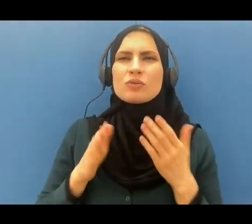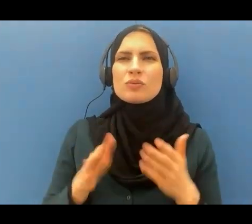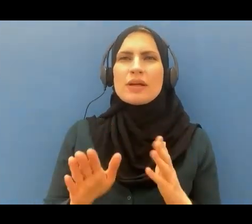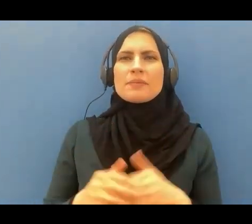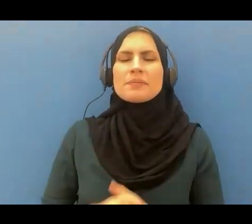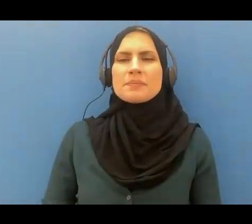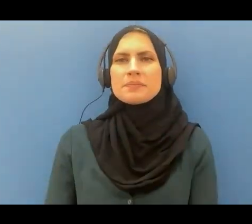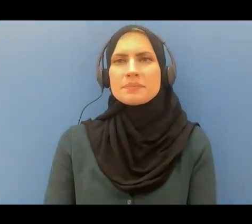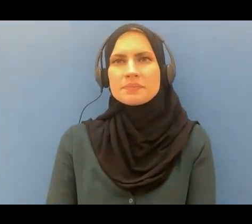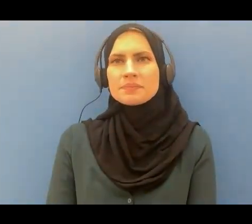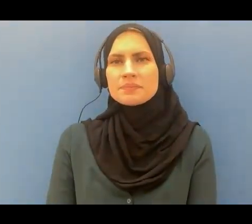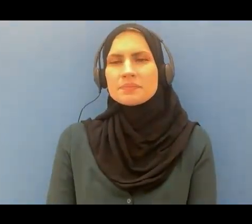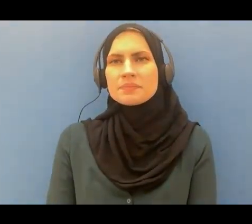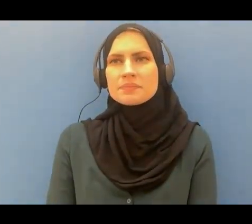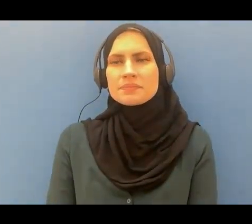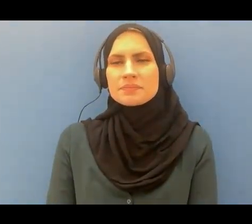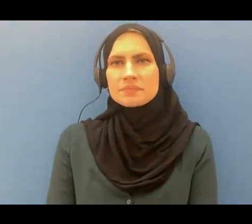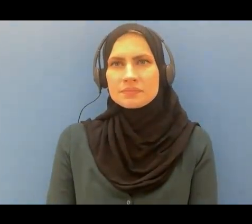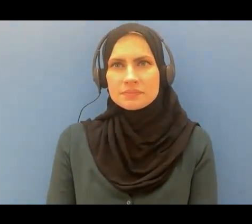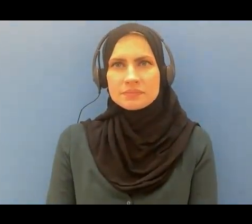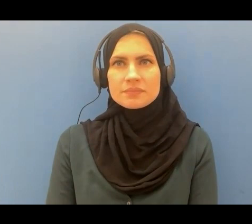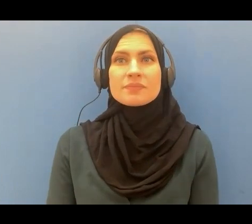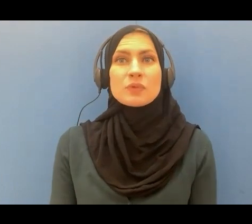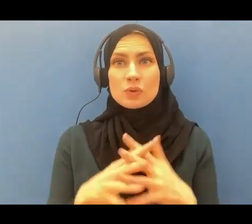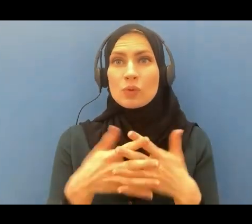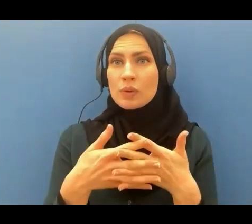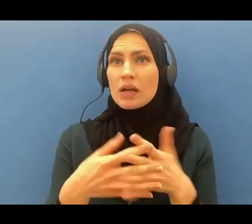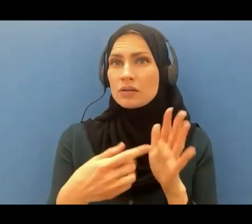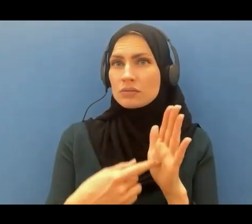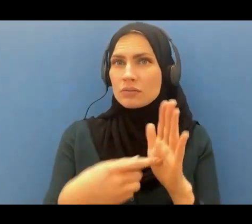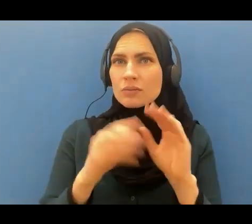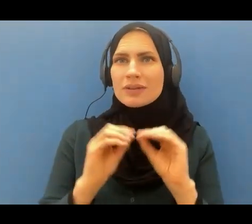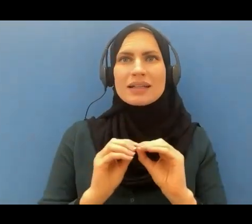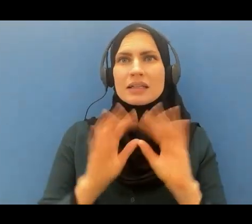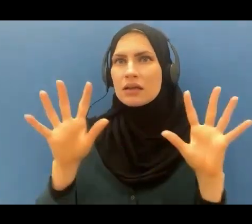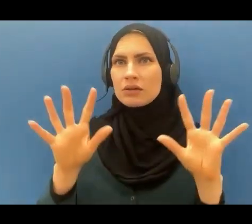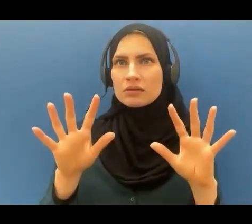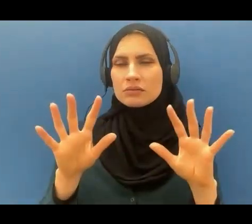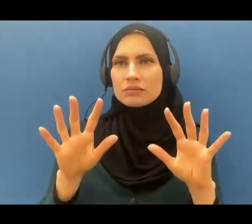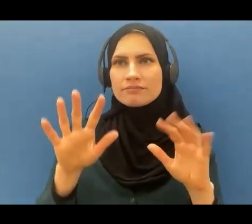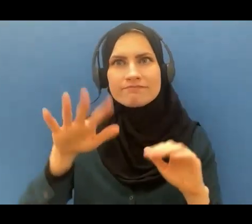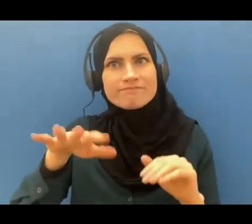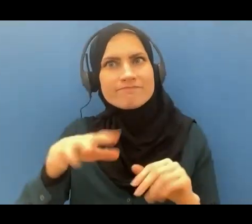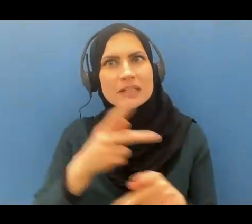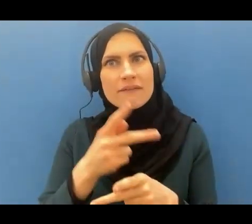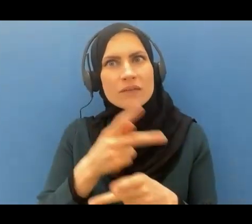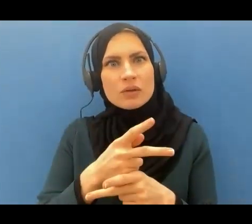So, the Quran is clearly telling us beware, you will go back to Allah